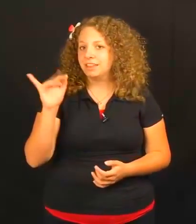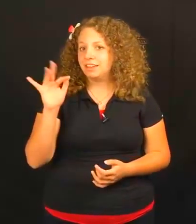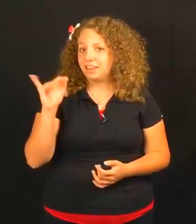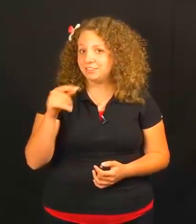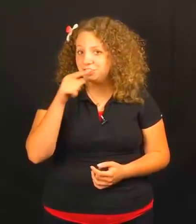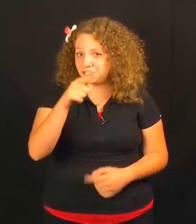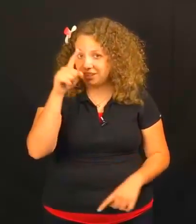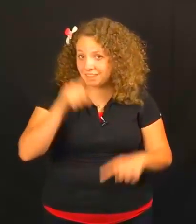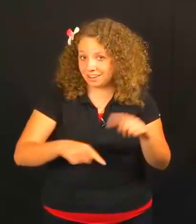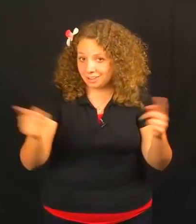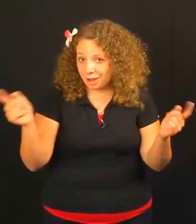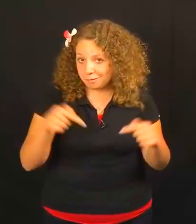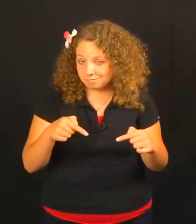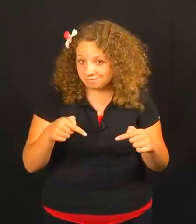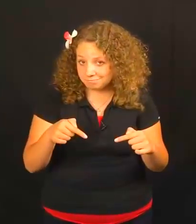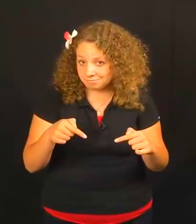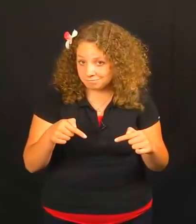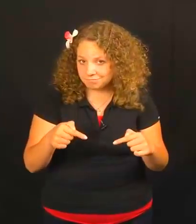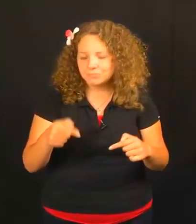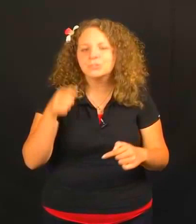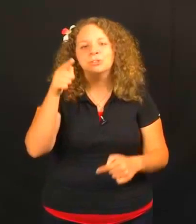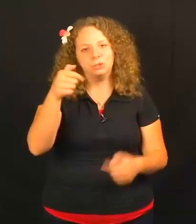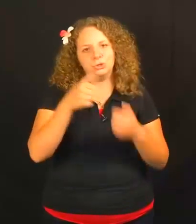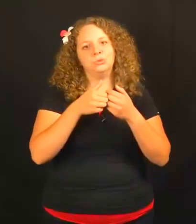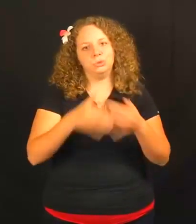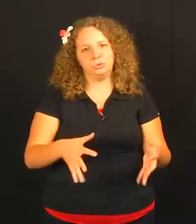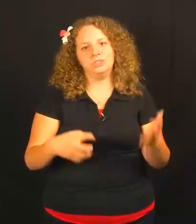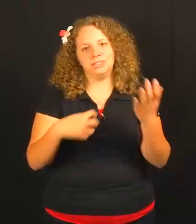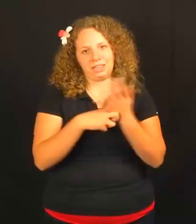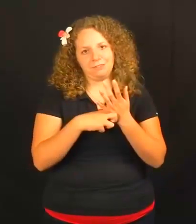IF SHE CAN'T COME, YOU LOSE THE TICKET.